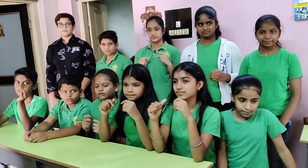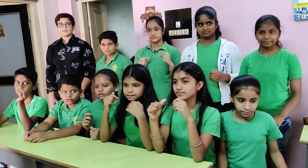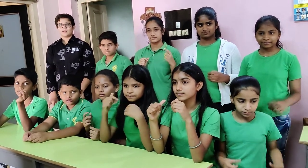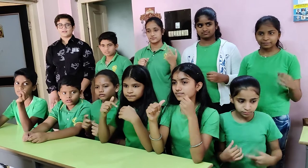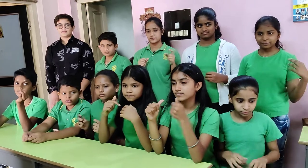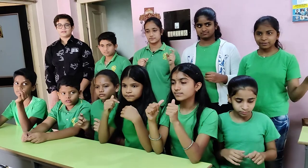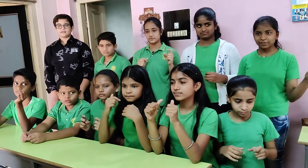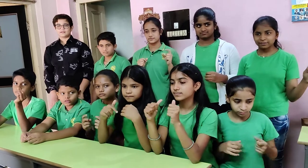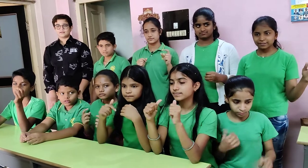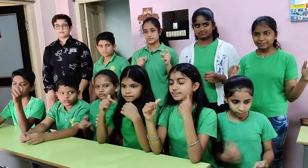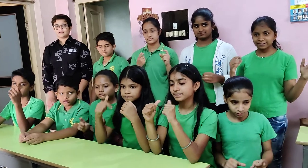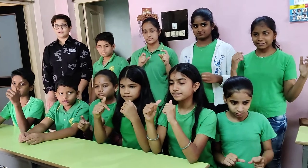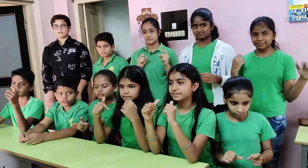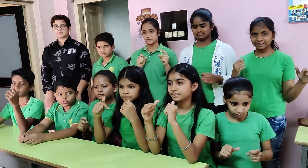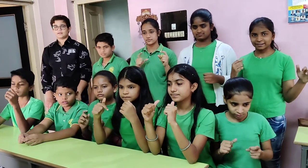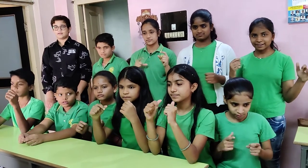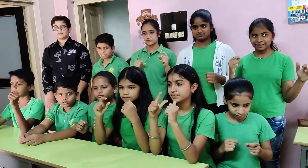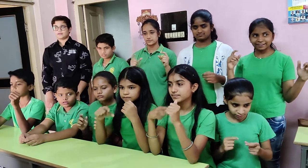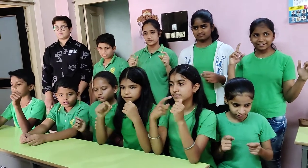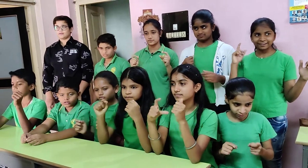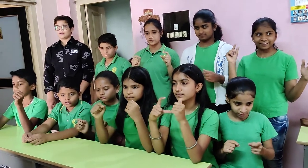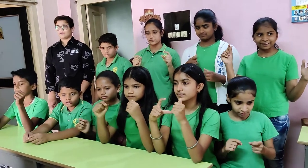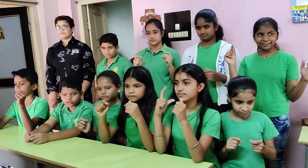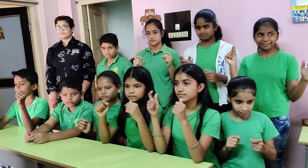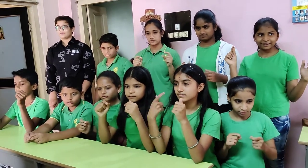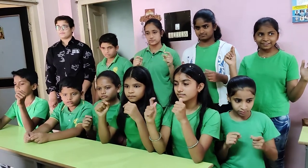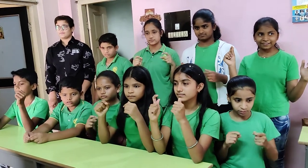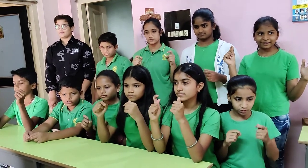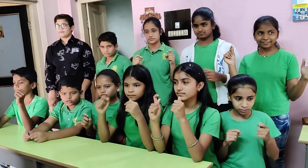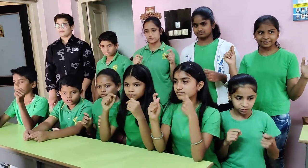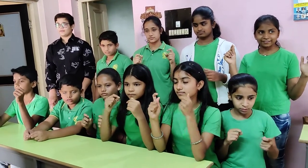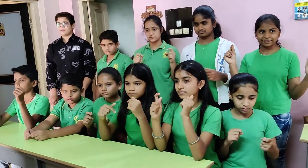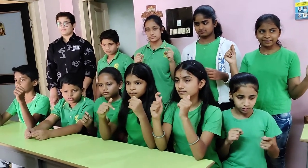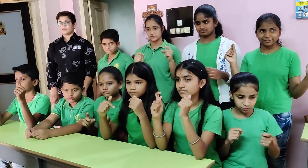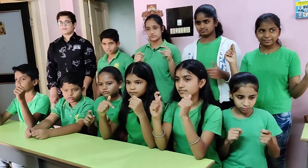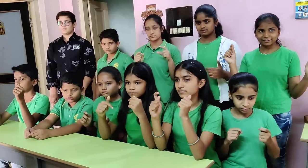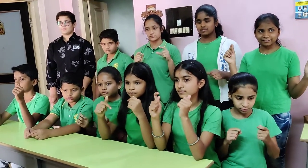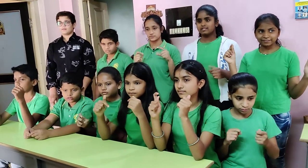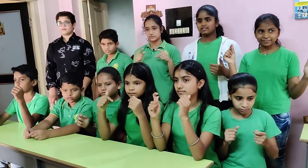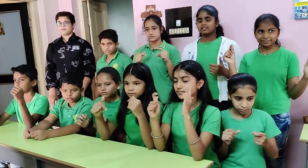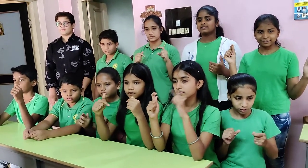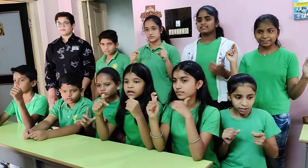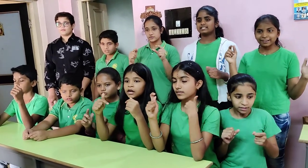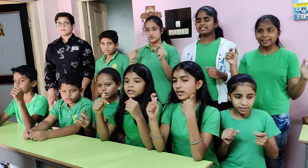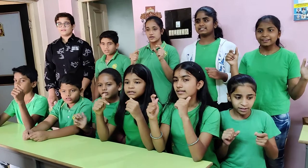,396, 1,065. That is? 3